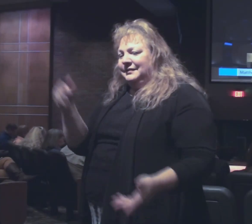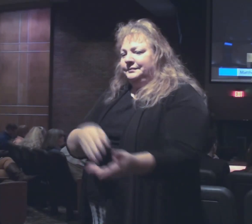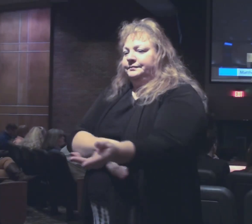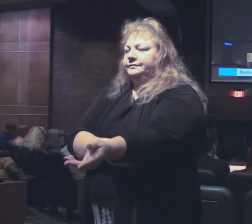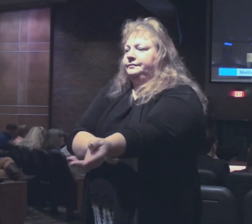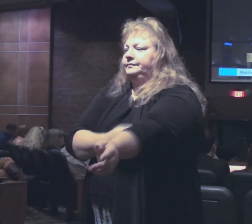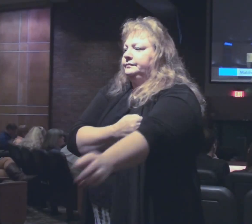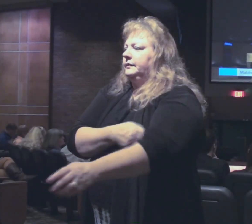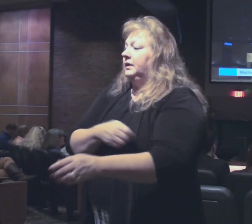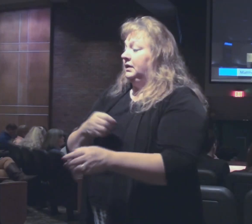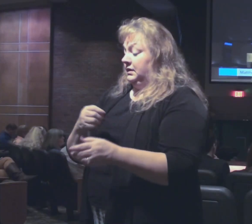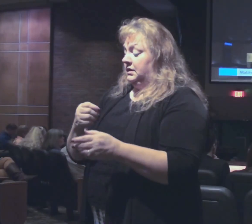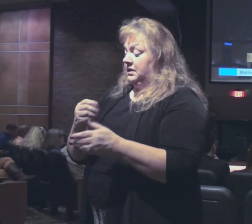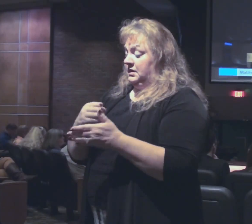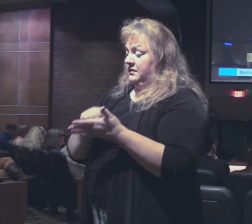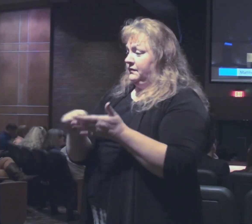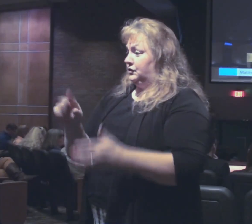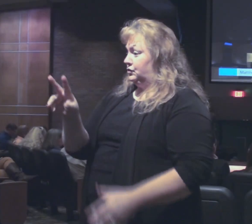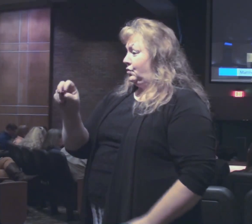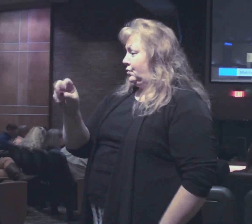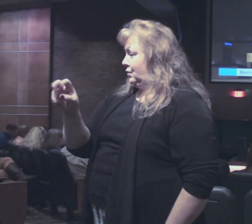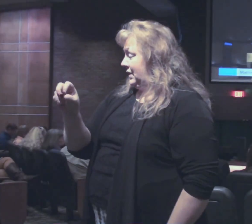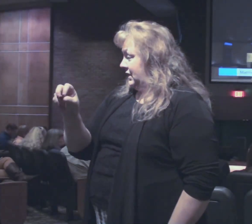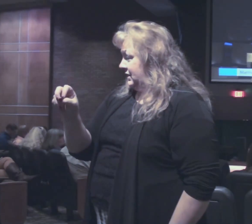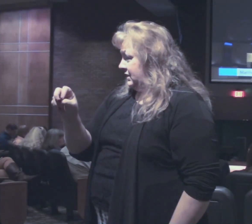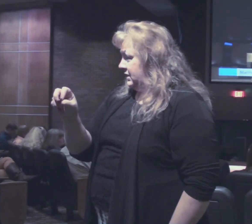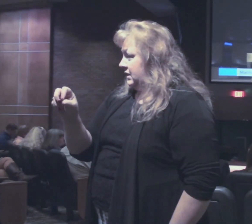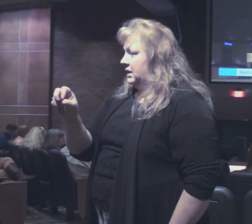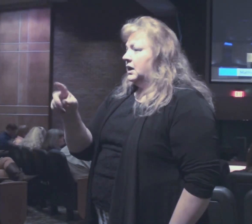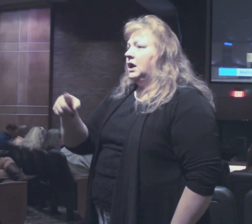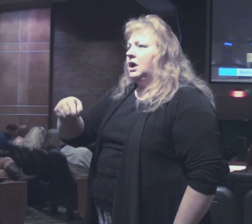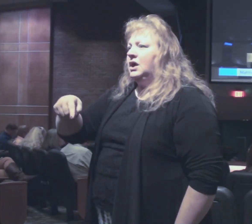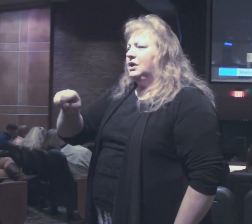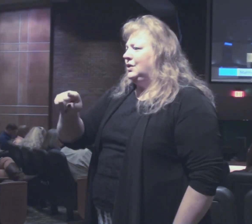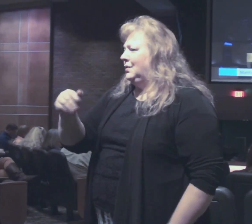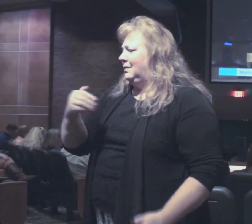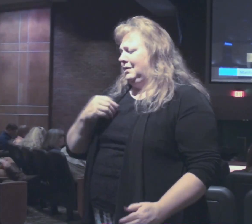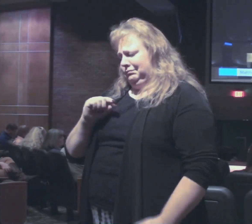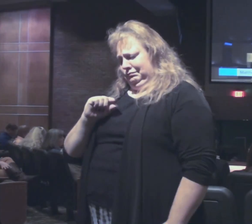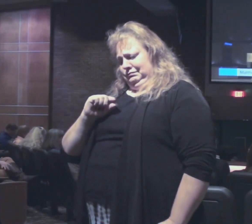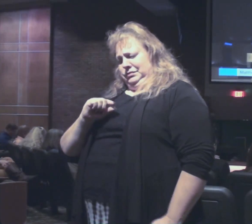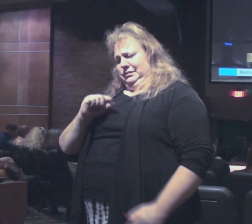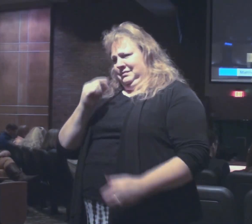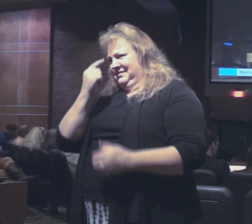And he concludes that at the end of verse 30 by saying, You of little faith.